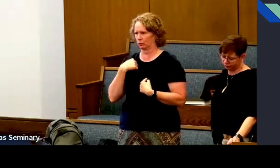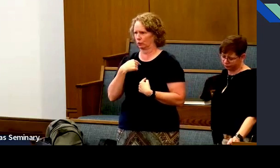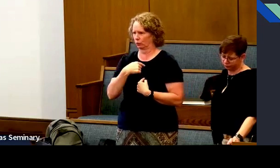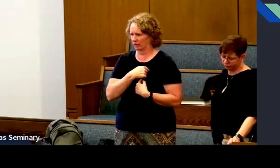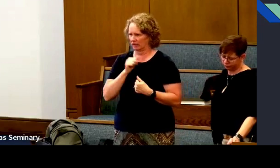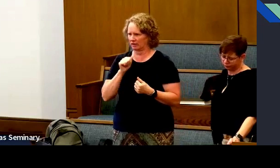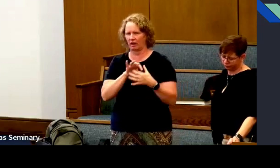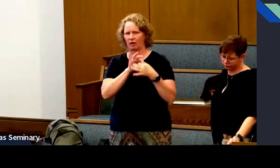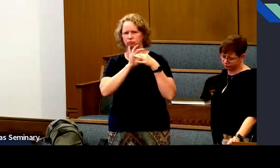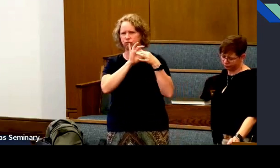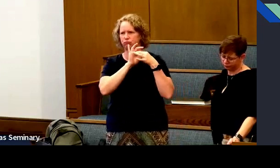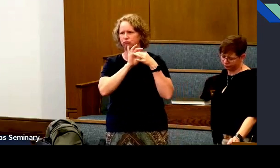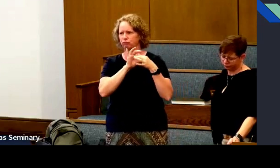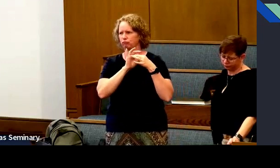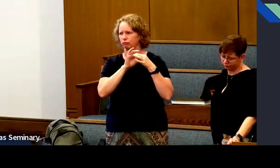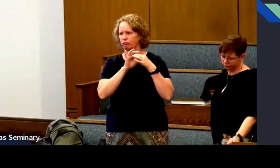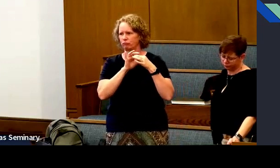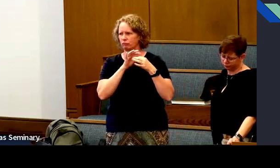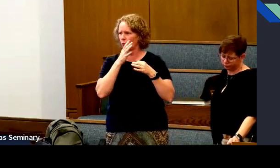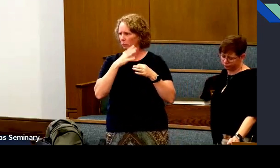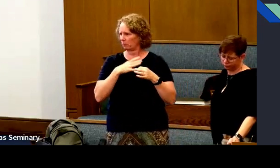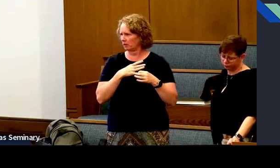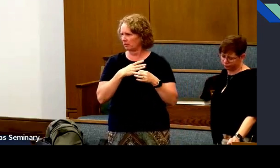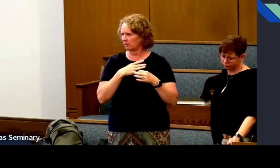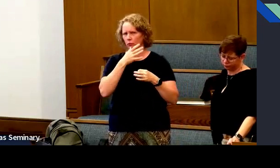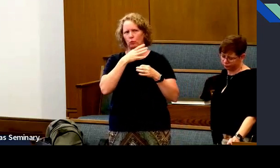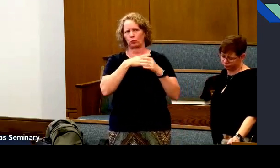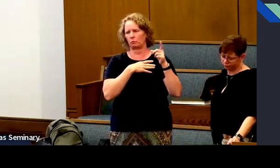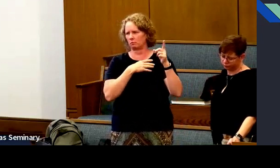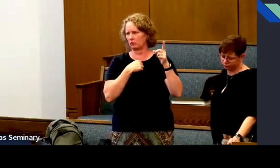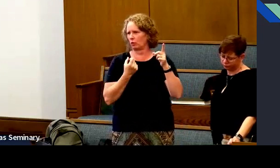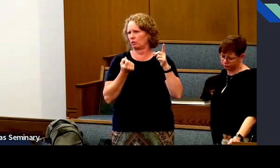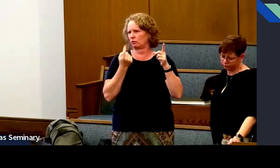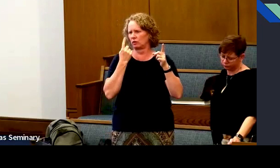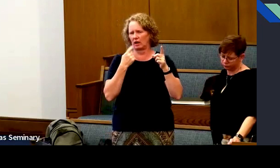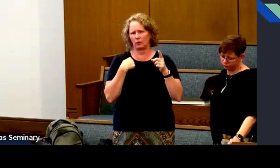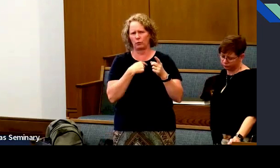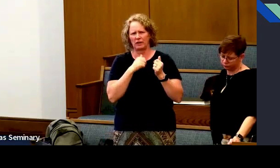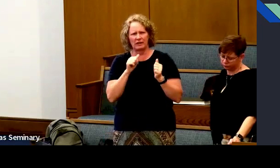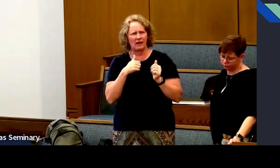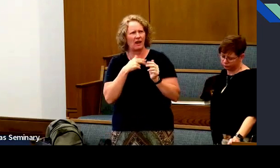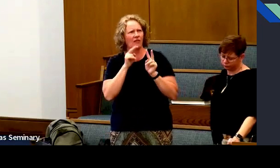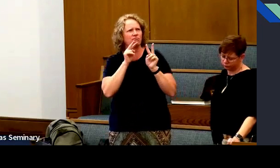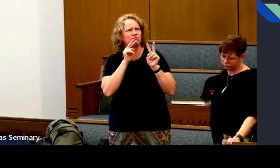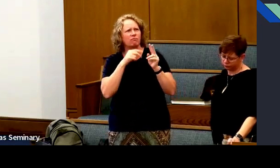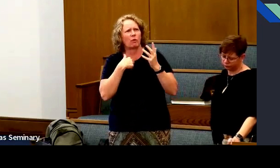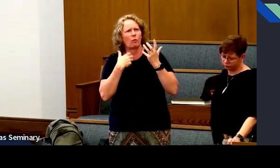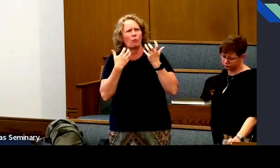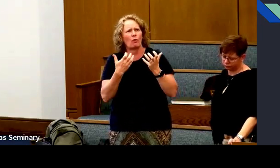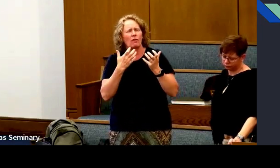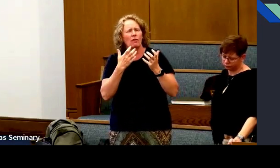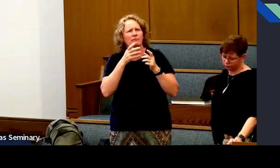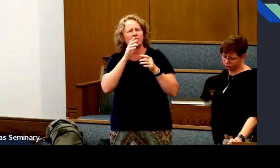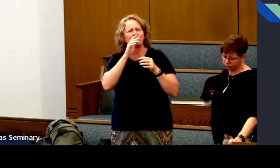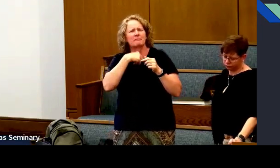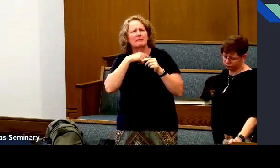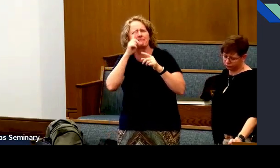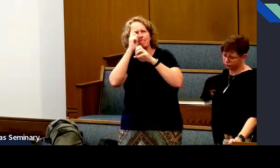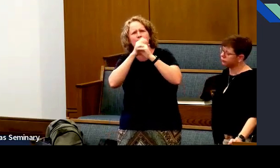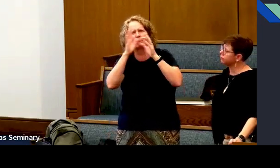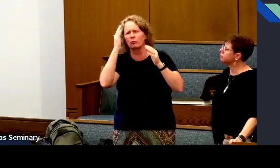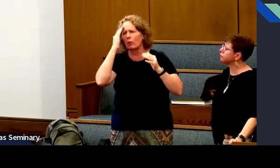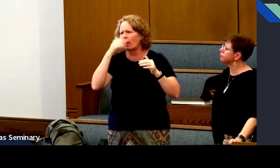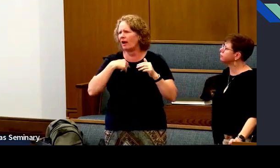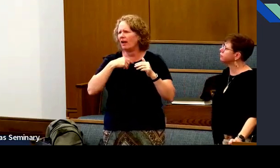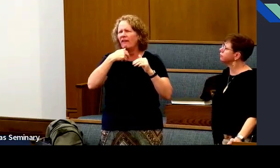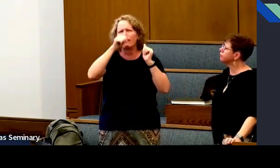Heavenly Mother. That helps us as women to understand, to connect there